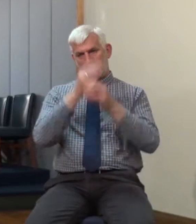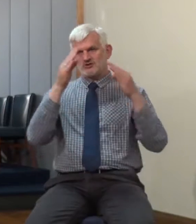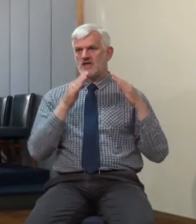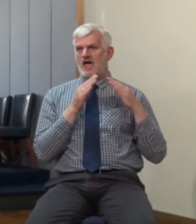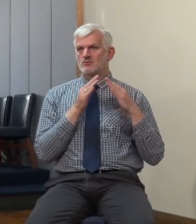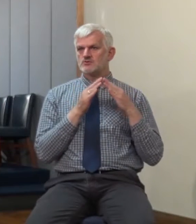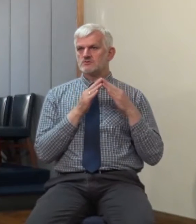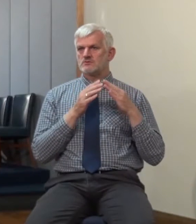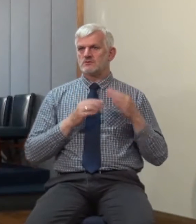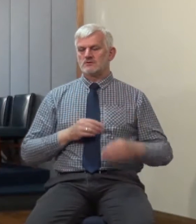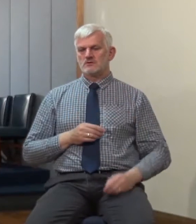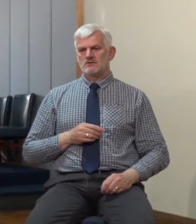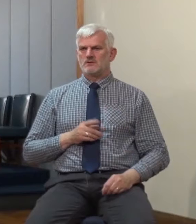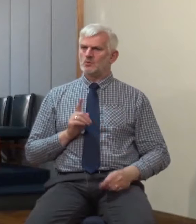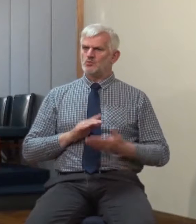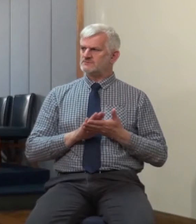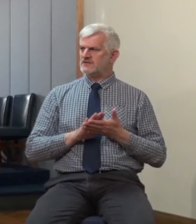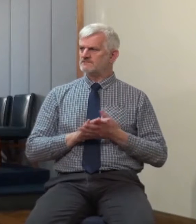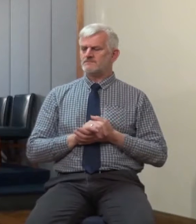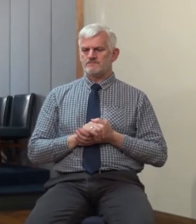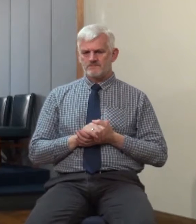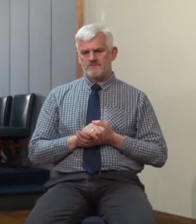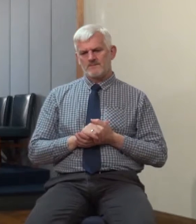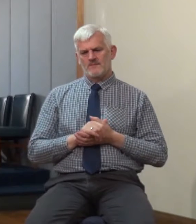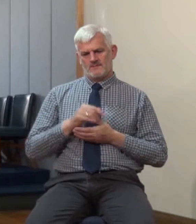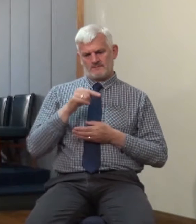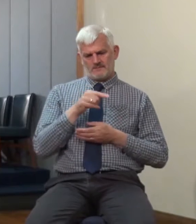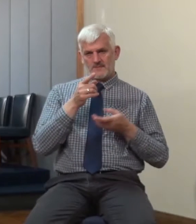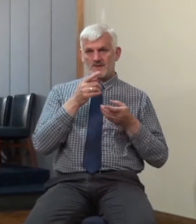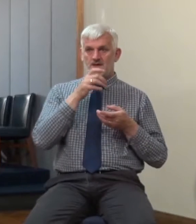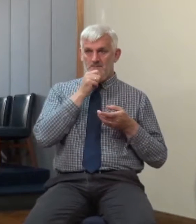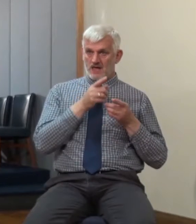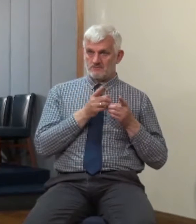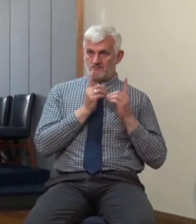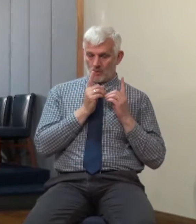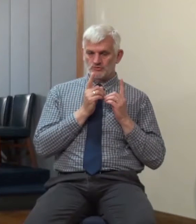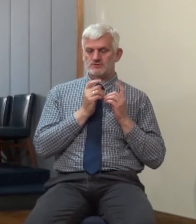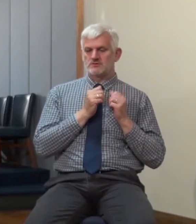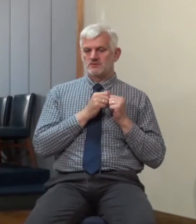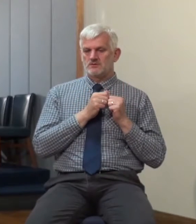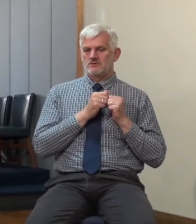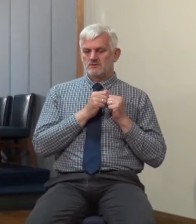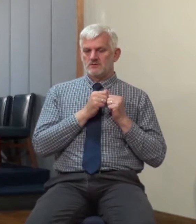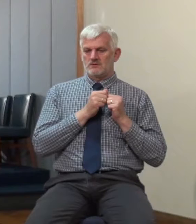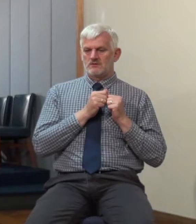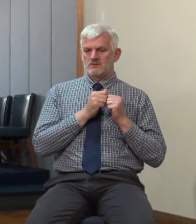And here's the illustration. If the father of the house or the head of the home family, farms that